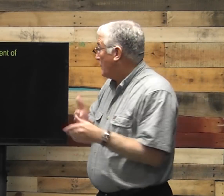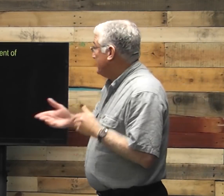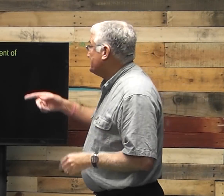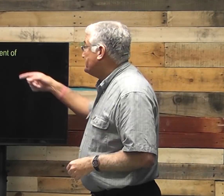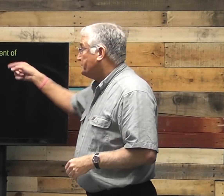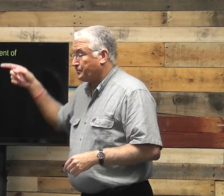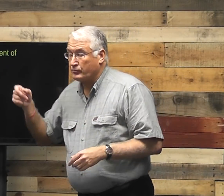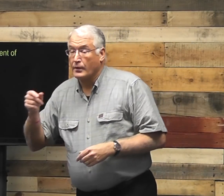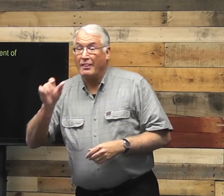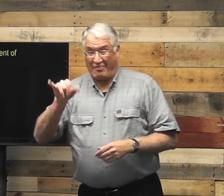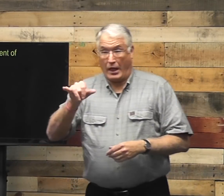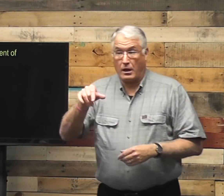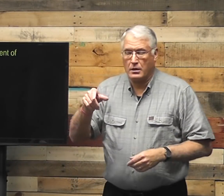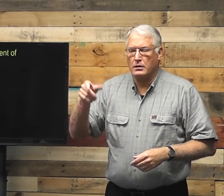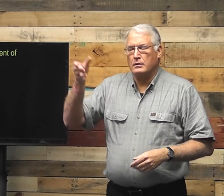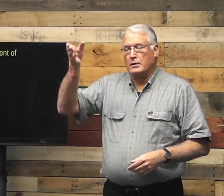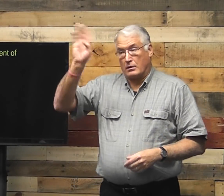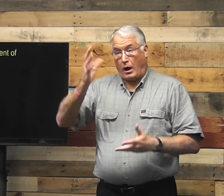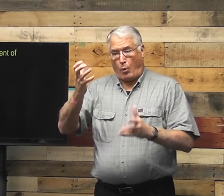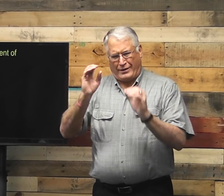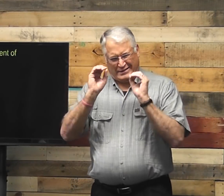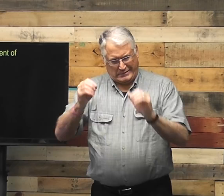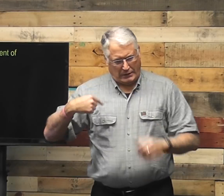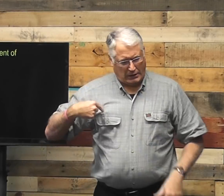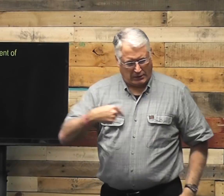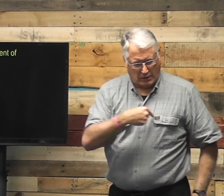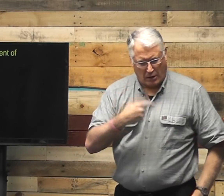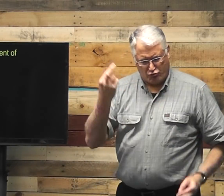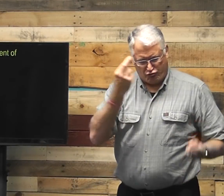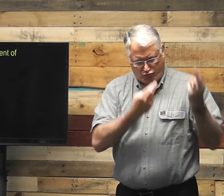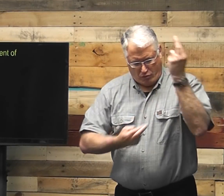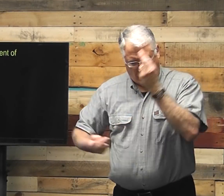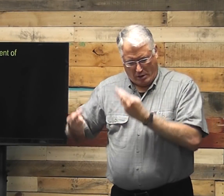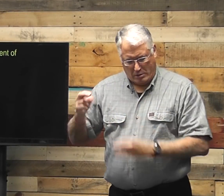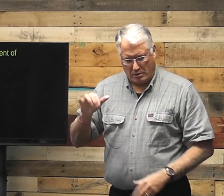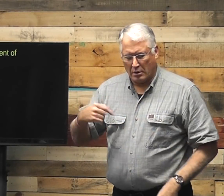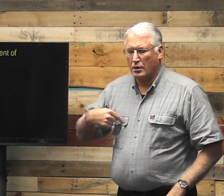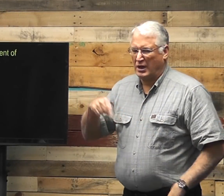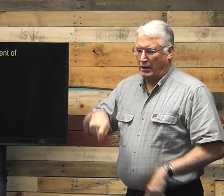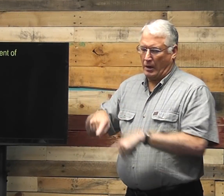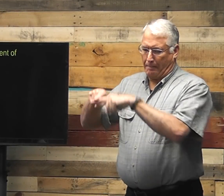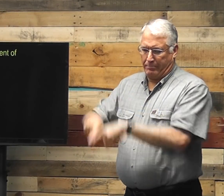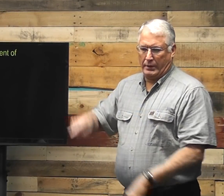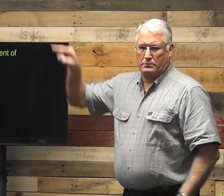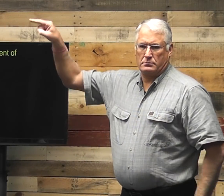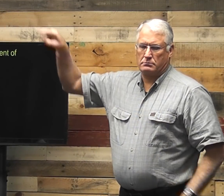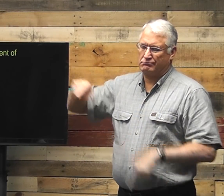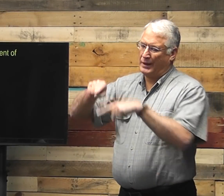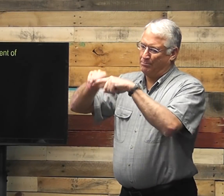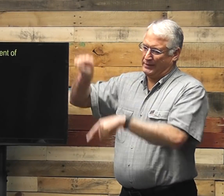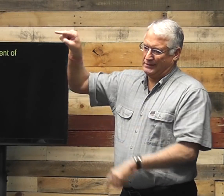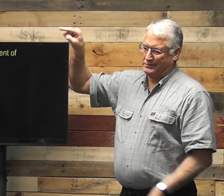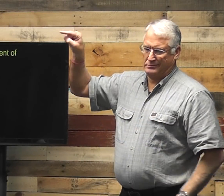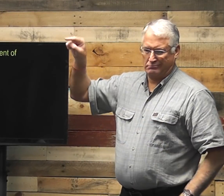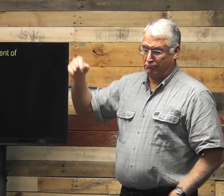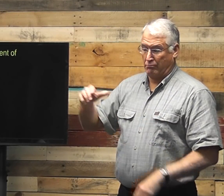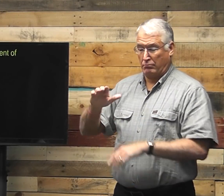like the story anyways. But anyways, we'll put it to the side for now. So he wants to teach us to realize that we do depend on him